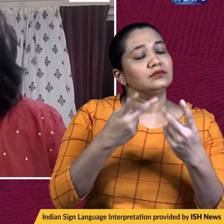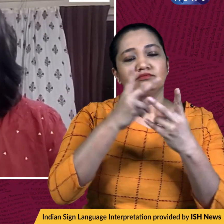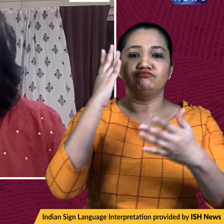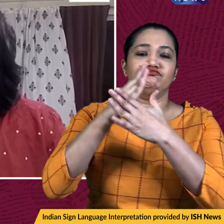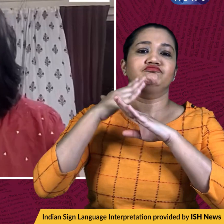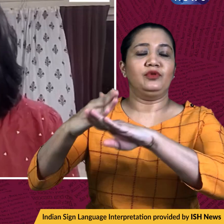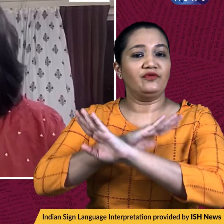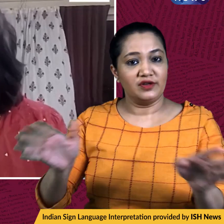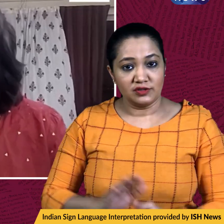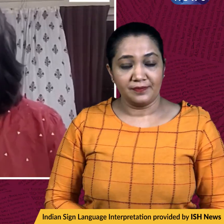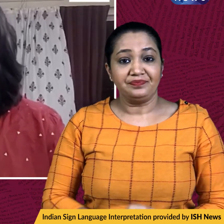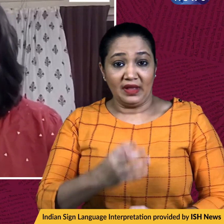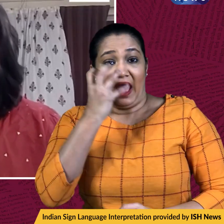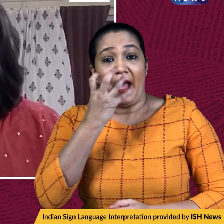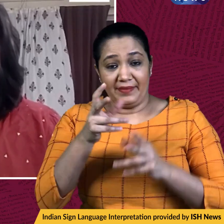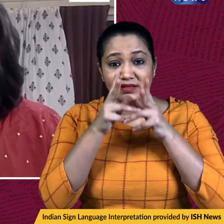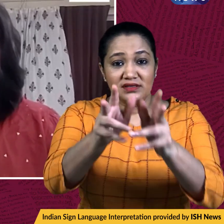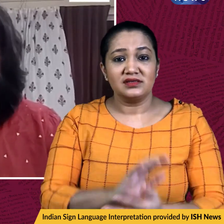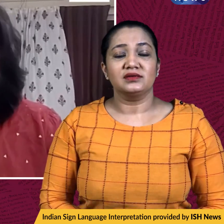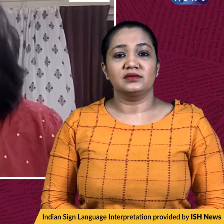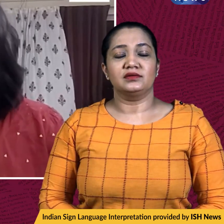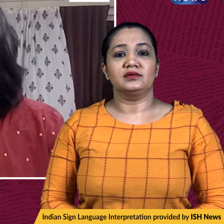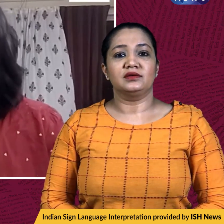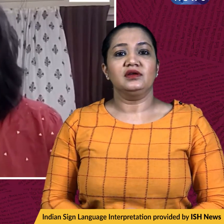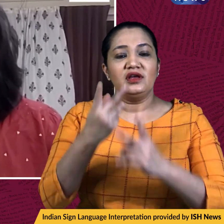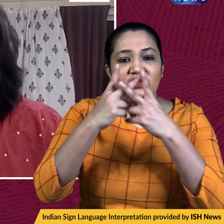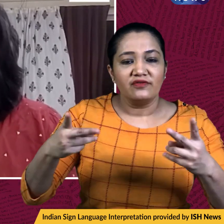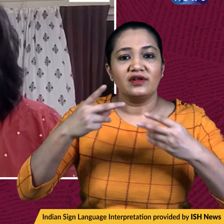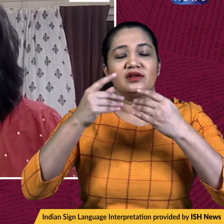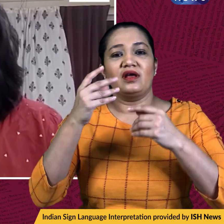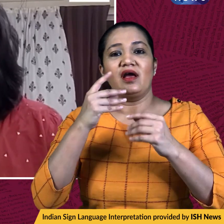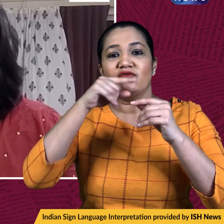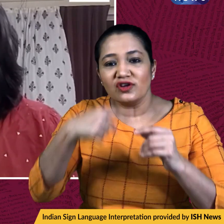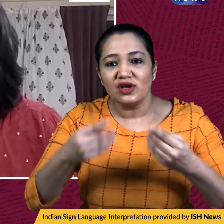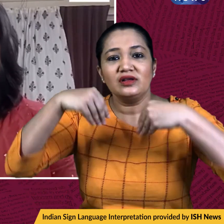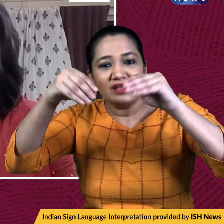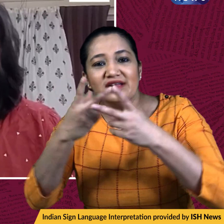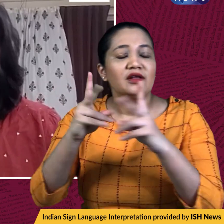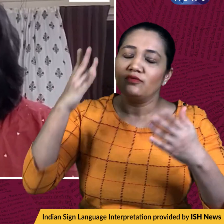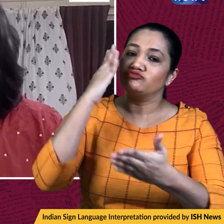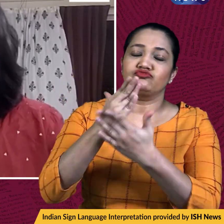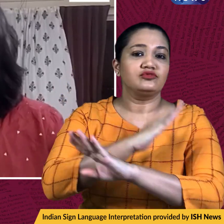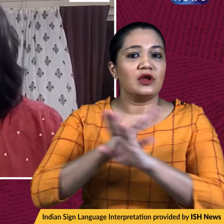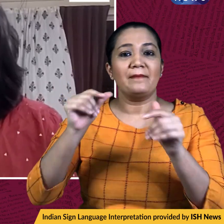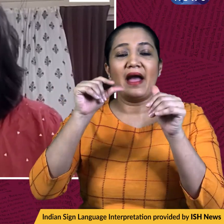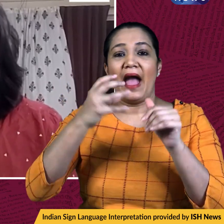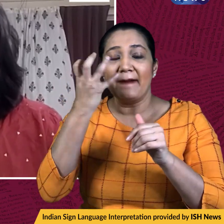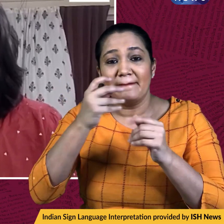In the meantime, Apple has said that it is pausing product sales in Russia and has limited Apple pay within the country.